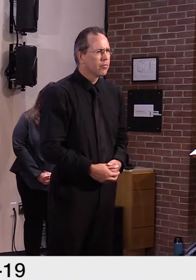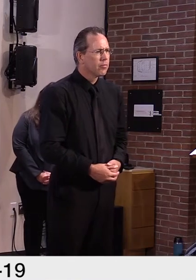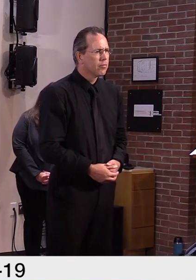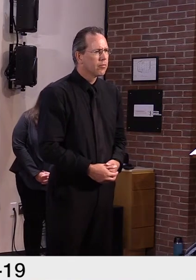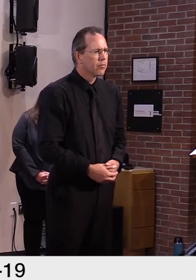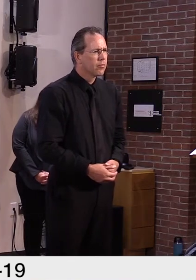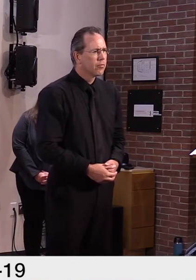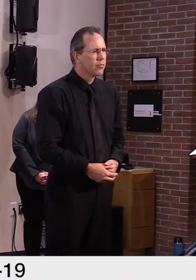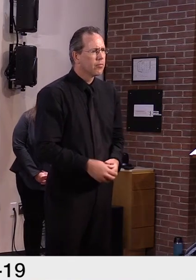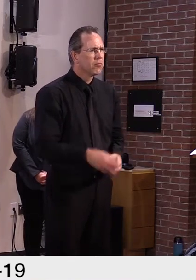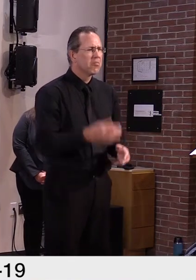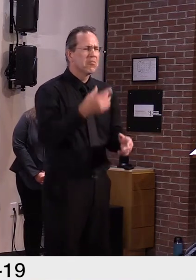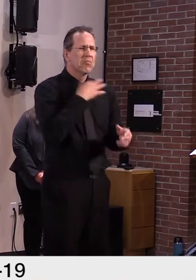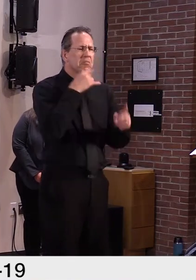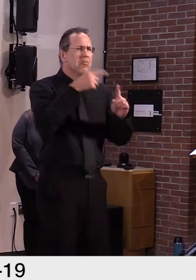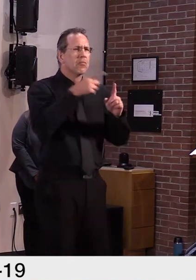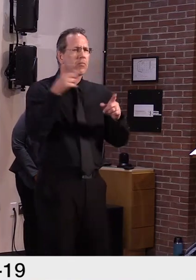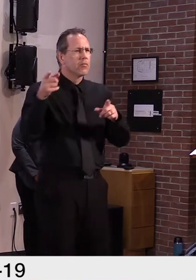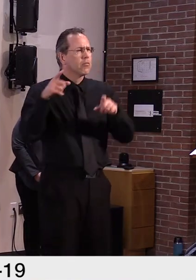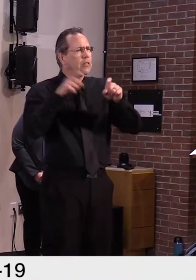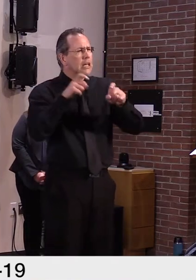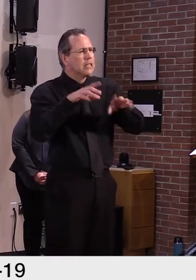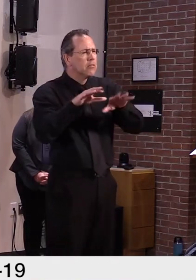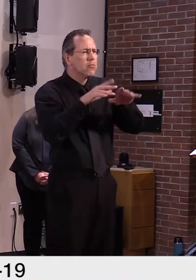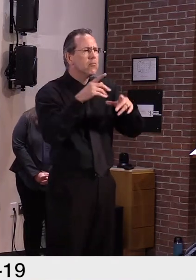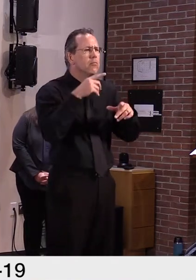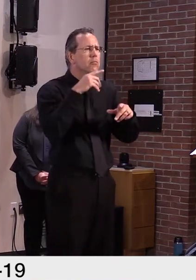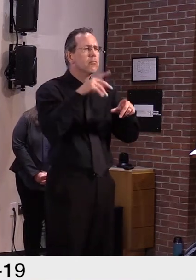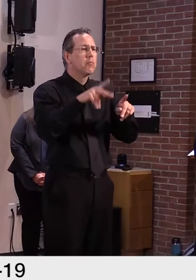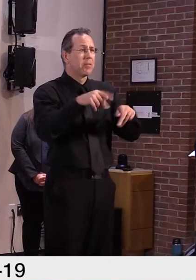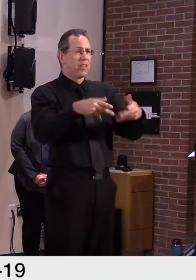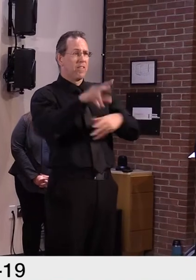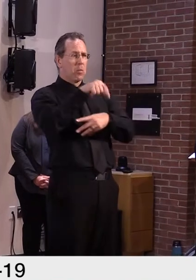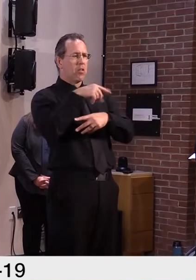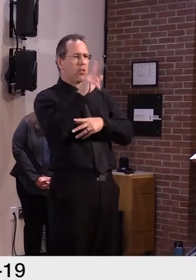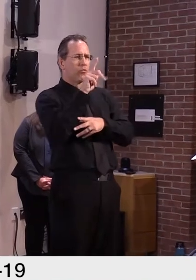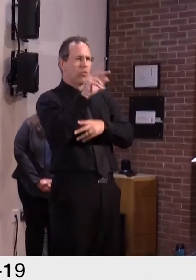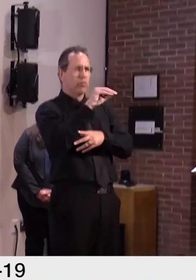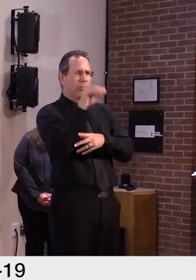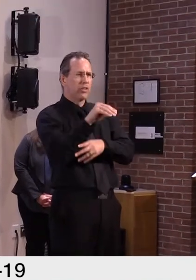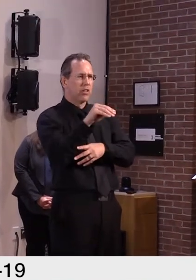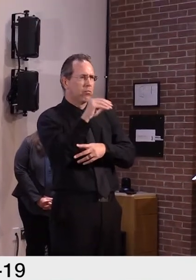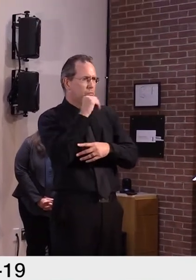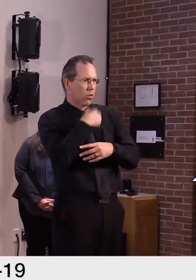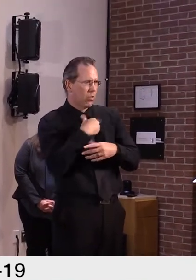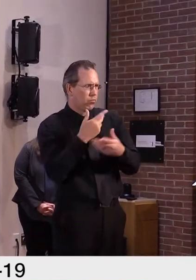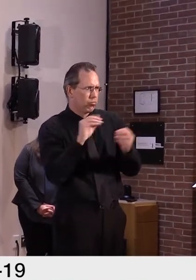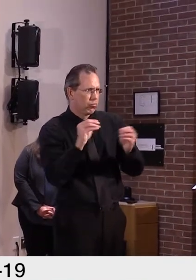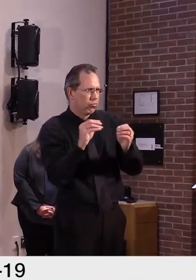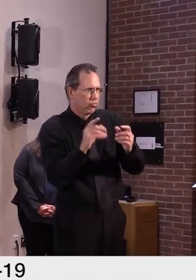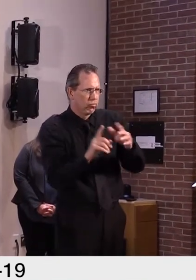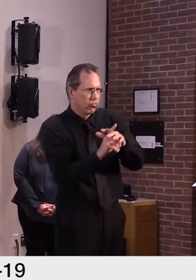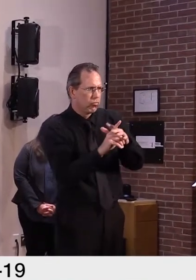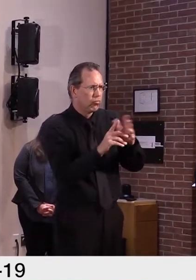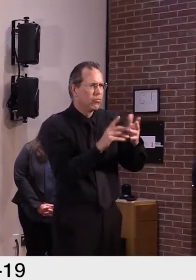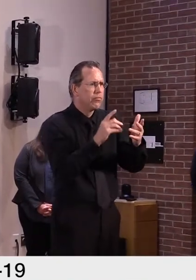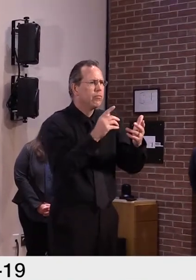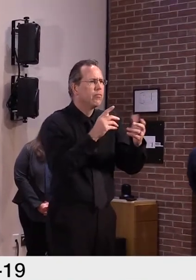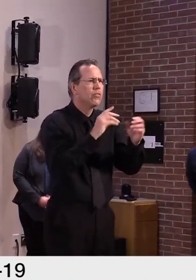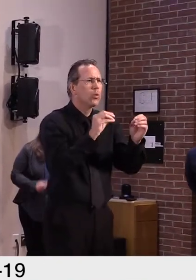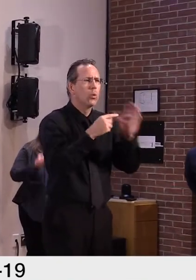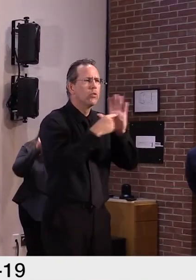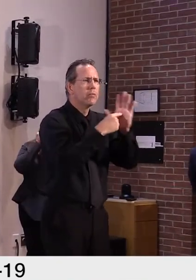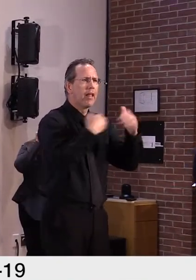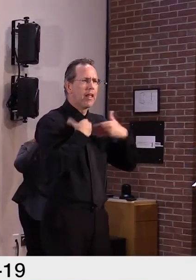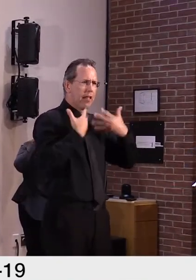Yeah, thanks for that question. It's a great question. You know, if you parse out the number, it turns out